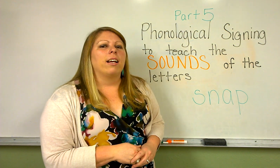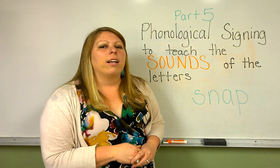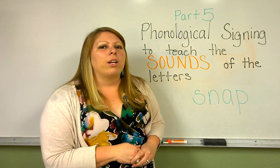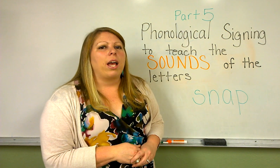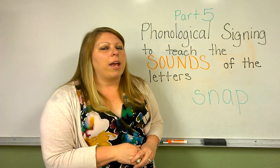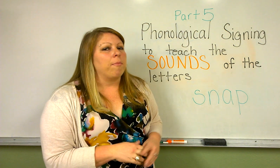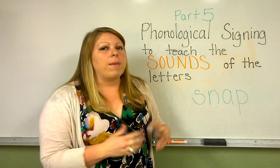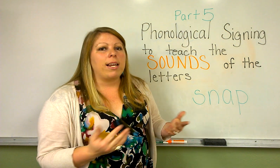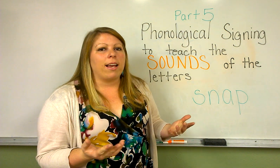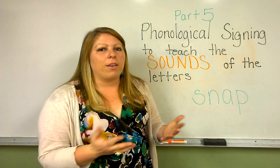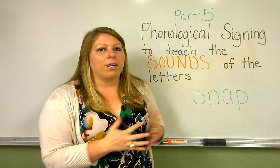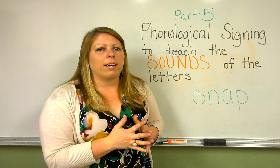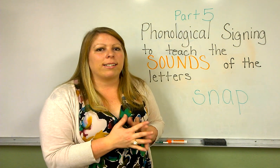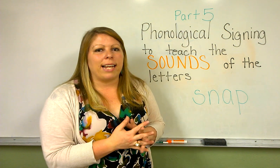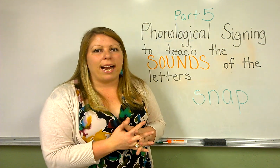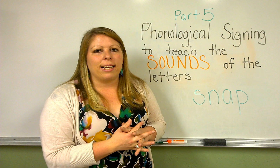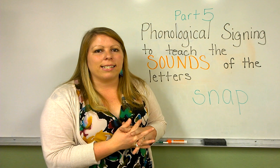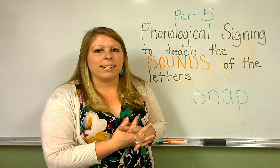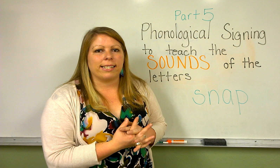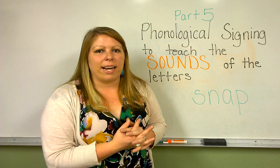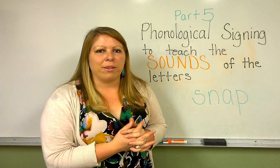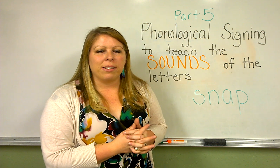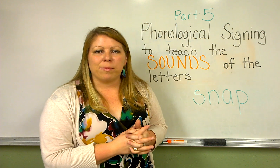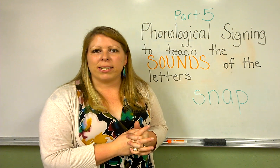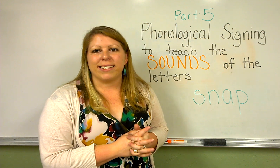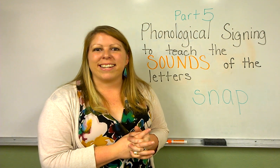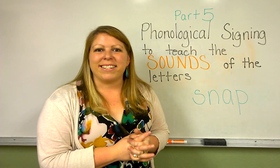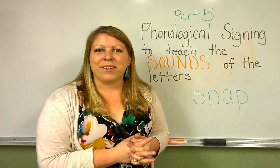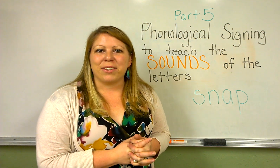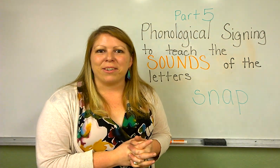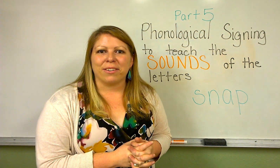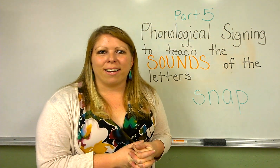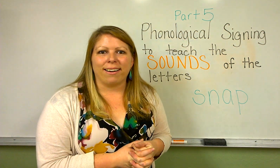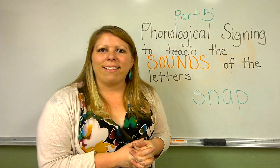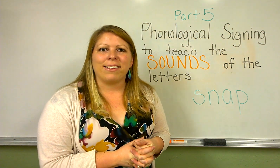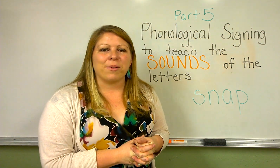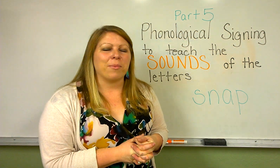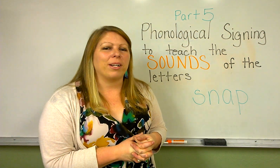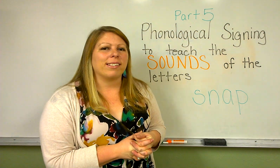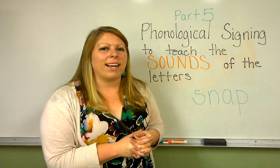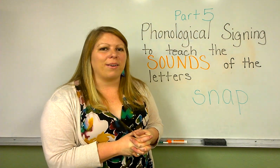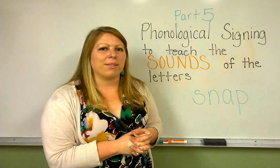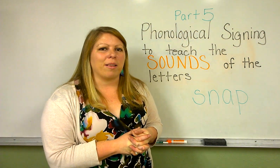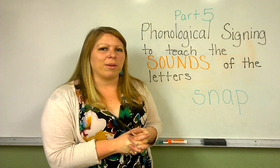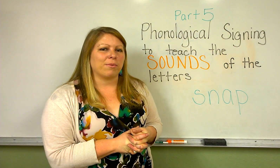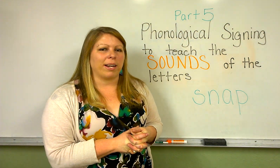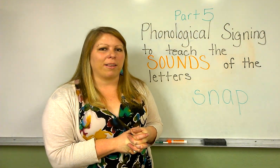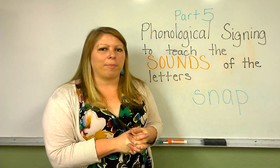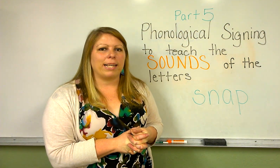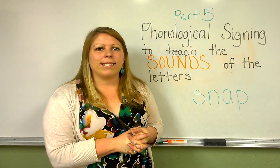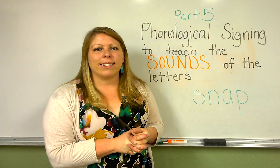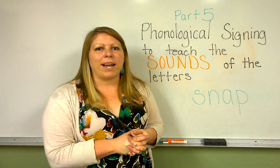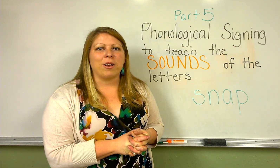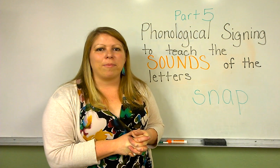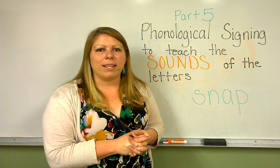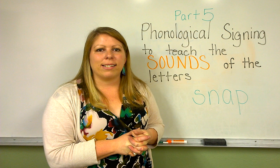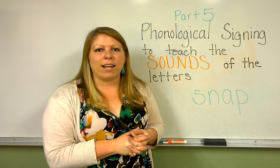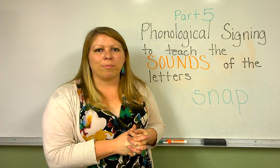Shhh. And many other signs and sounds. But since I teach kindergarten, these are the ones I use on the most regular basis. And I hope this helps